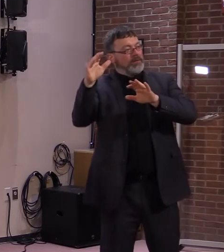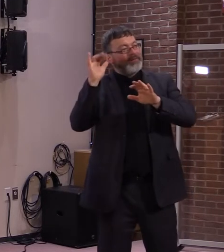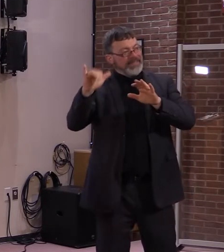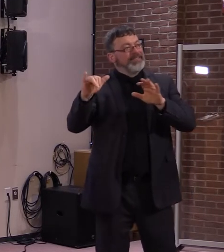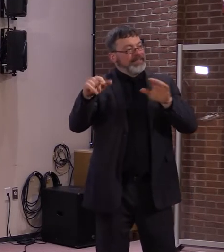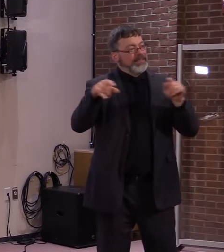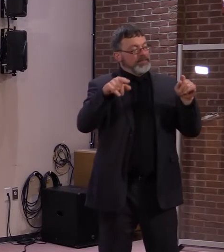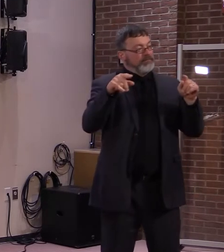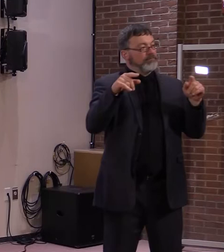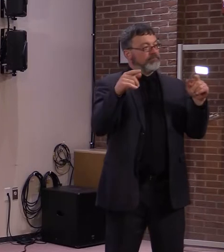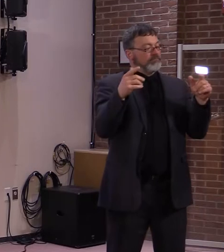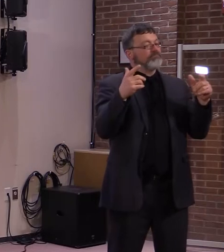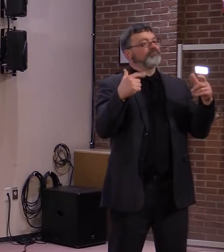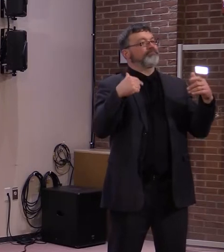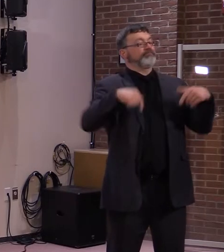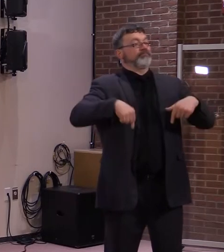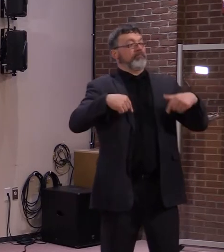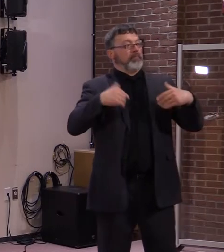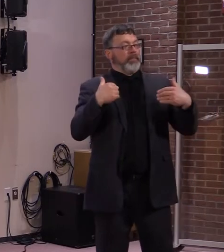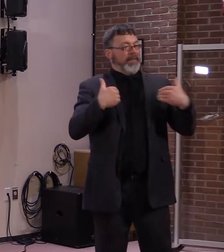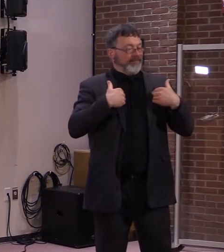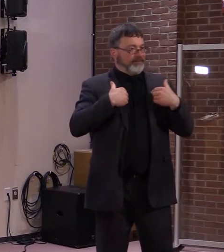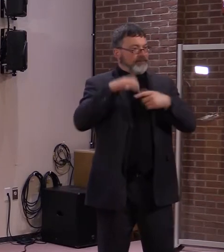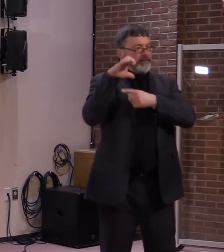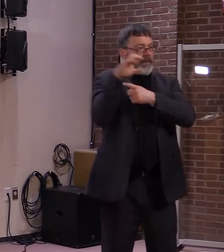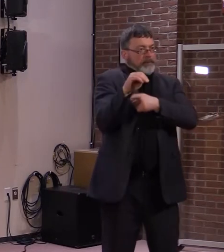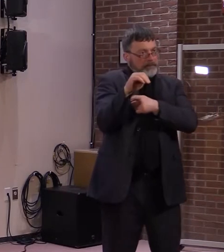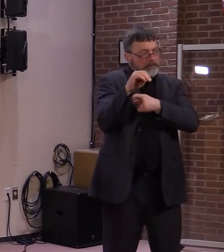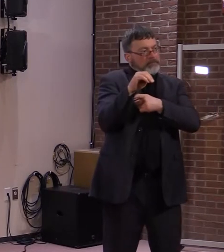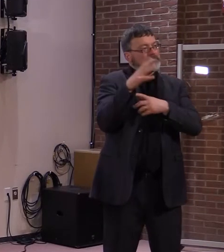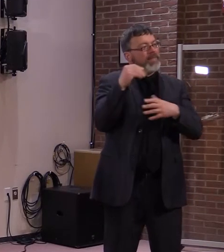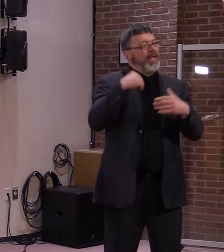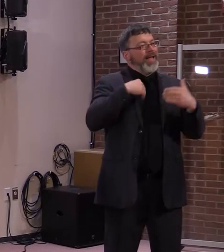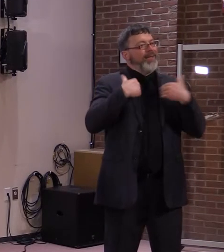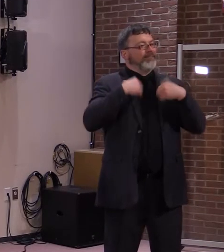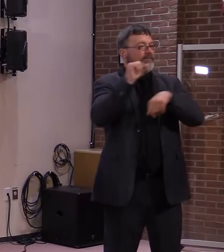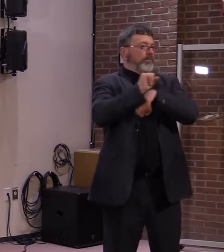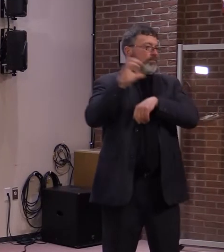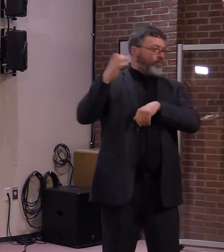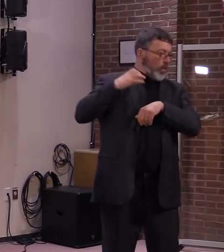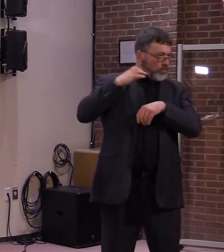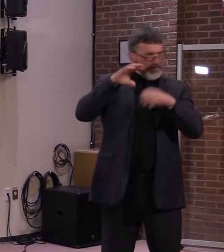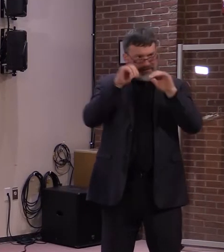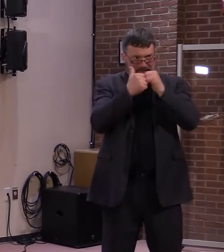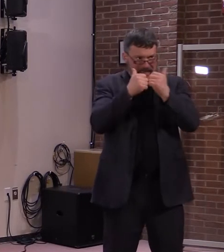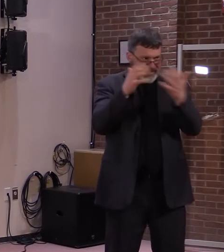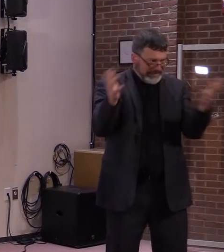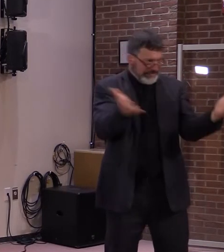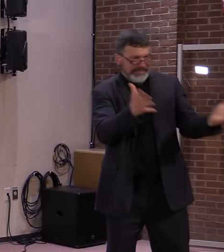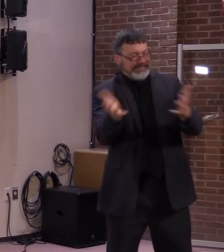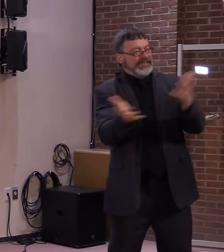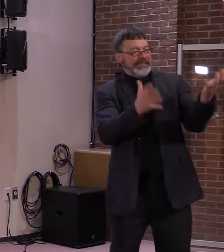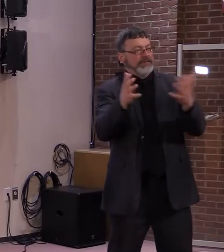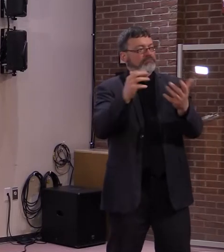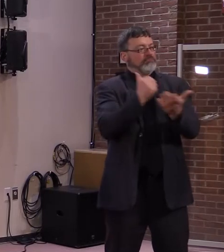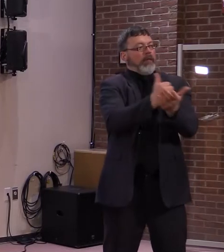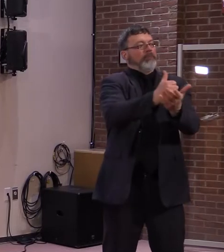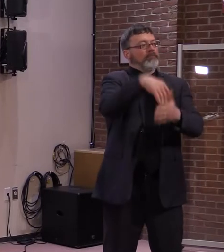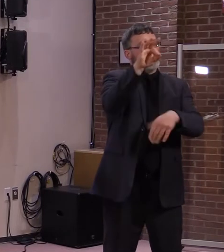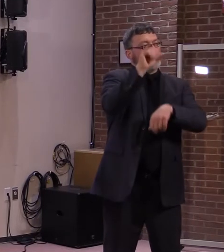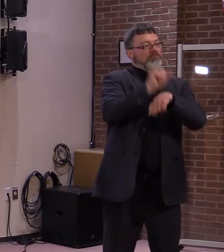them back engaged in the workforce. And I expect that the President's Jobs Plan will also have additional